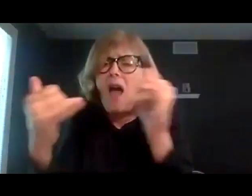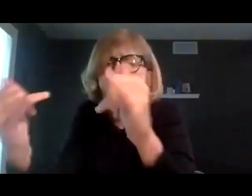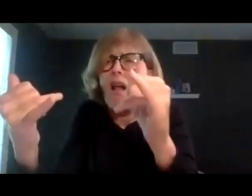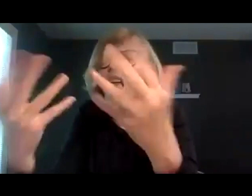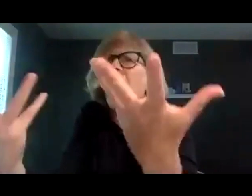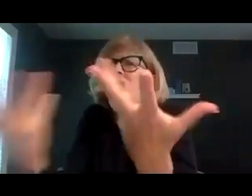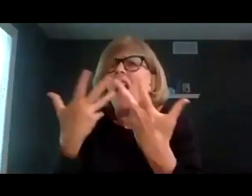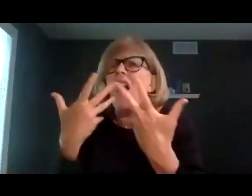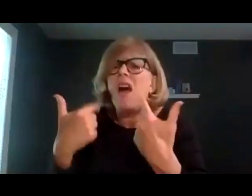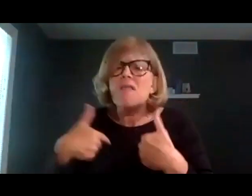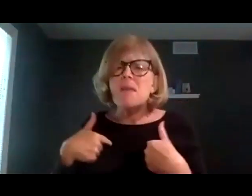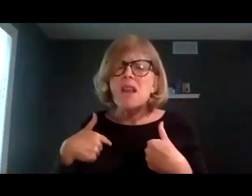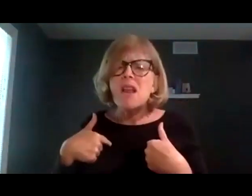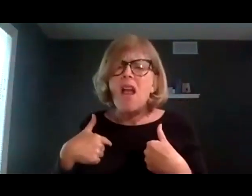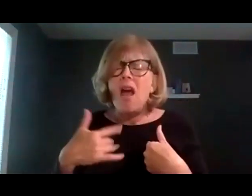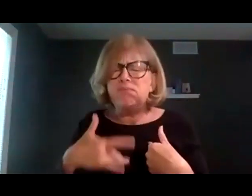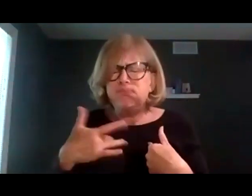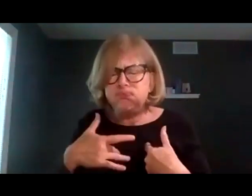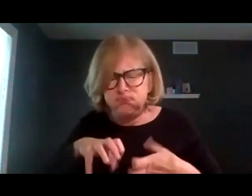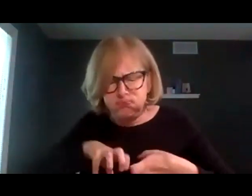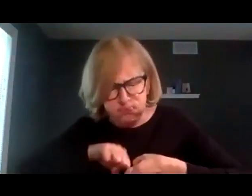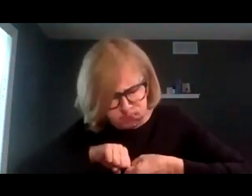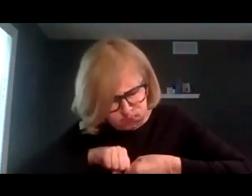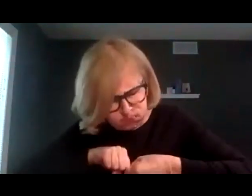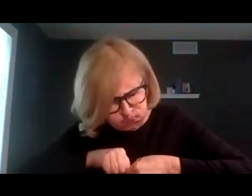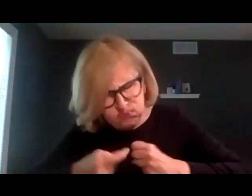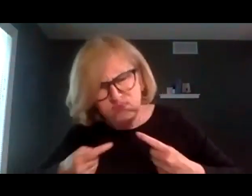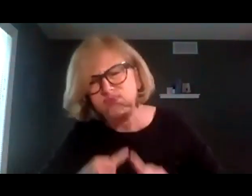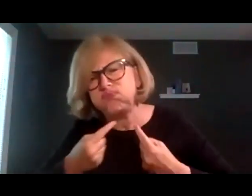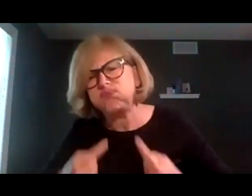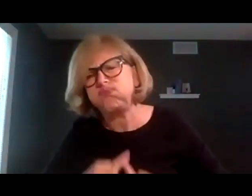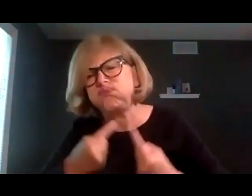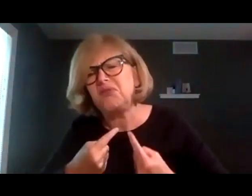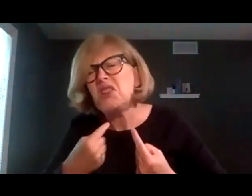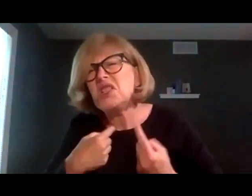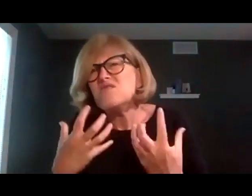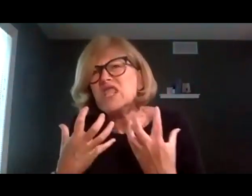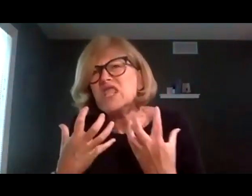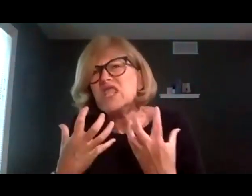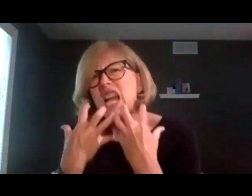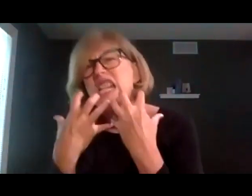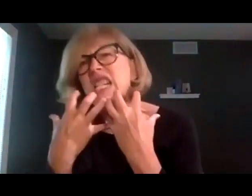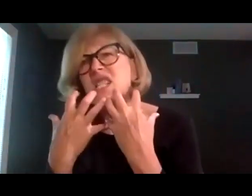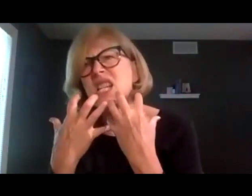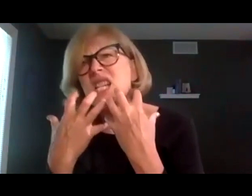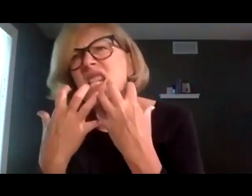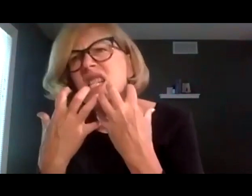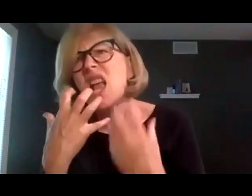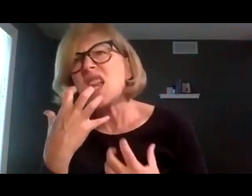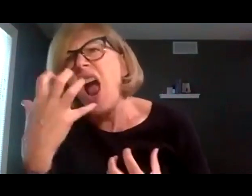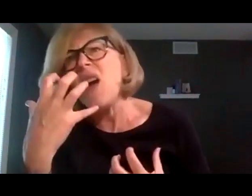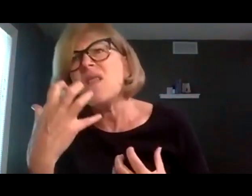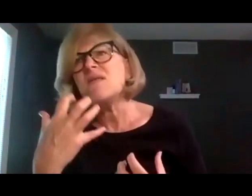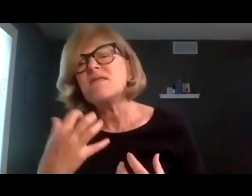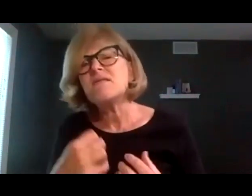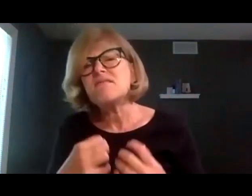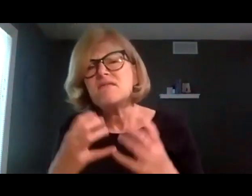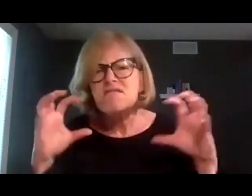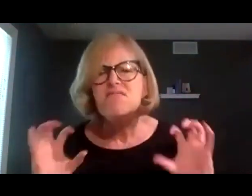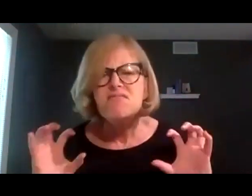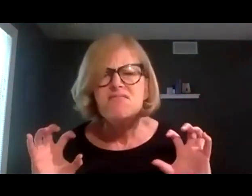my friends had a play date they left me out my feelings are hurt